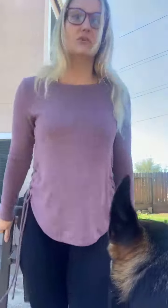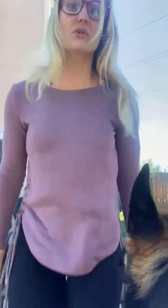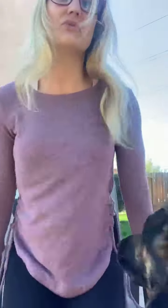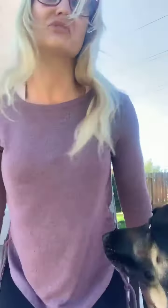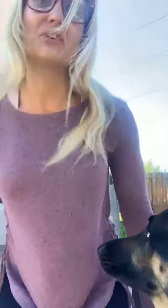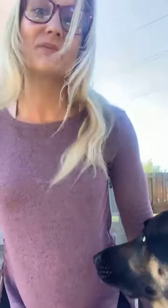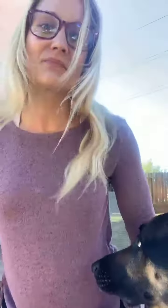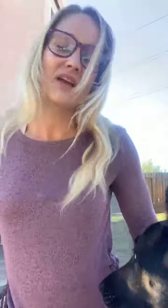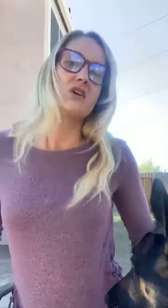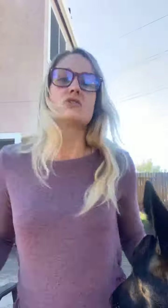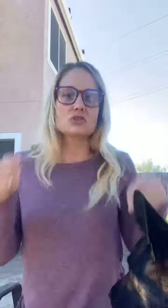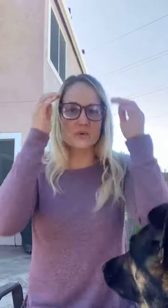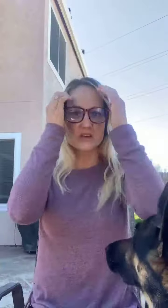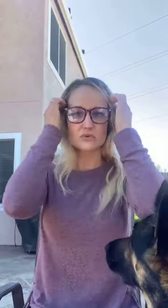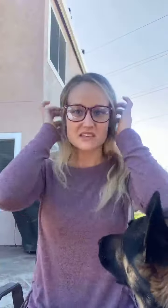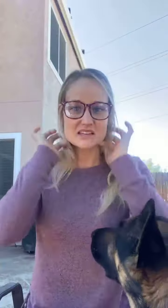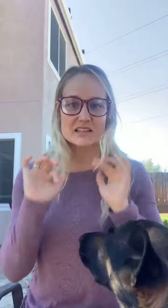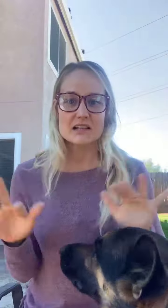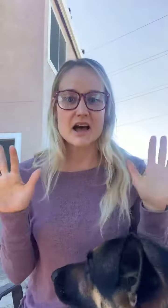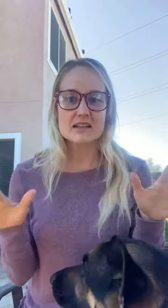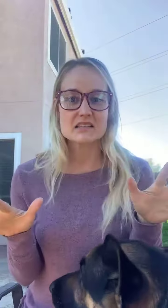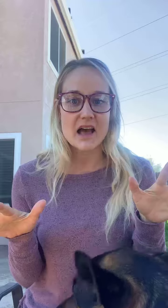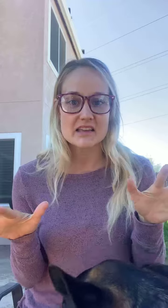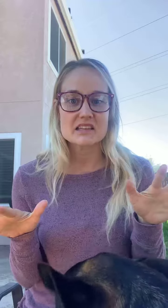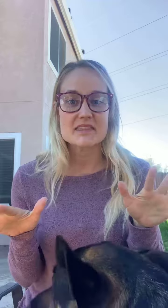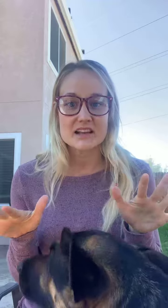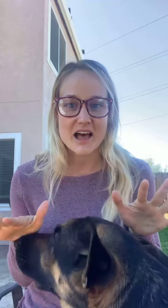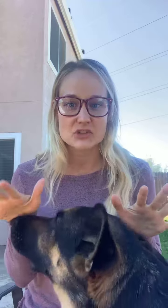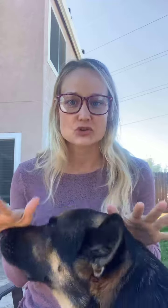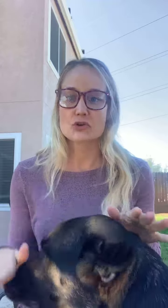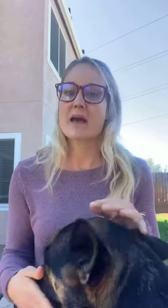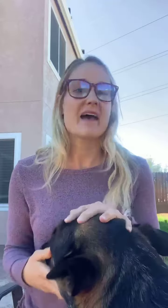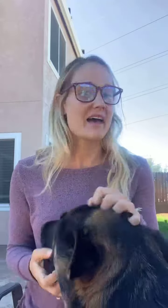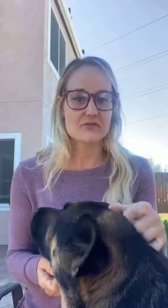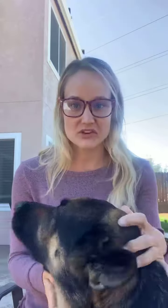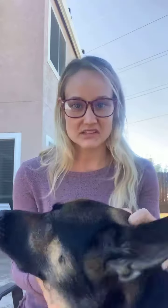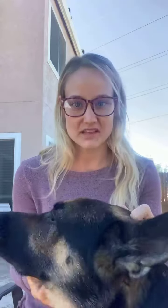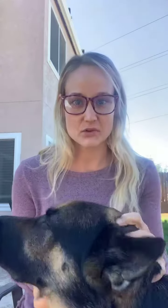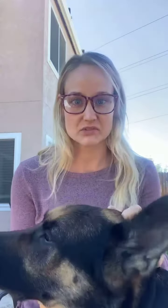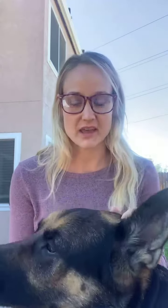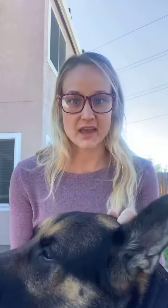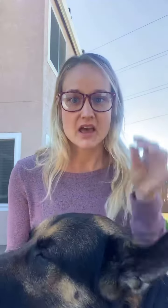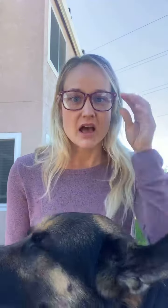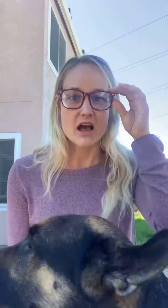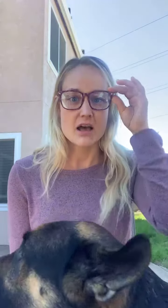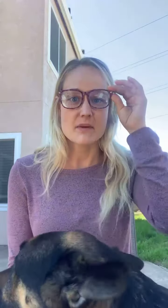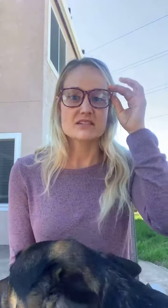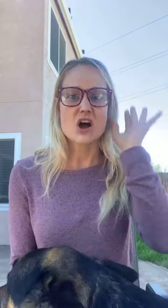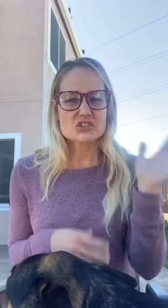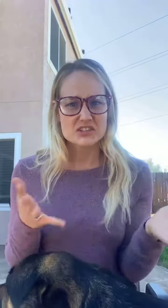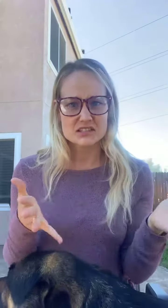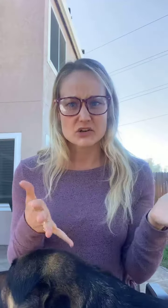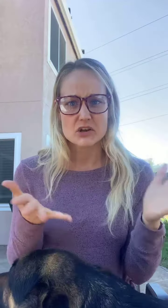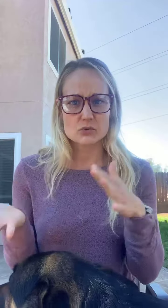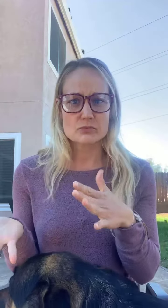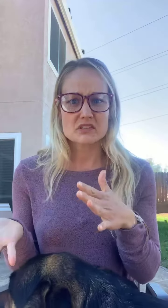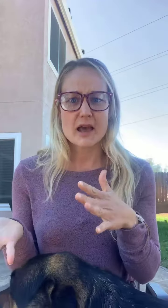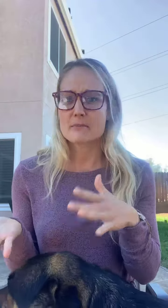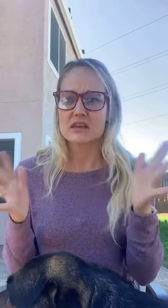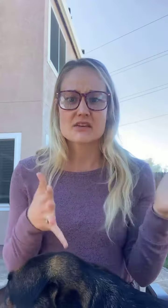closer. So we use these signs in the classroom every single day. And not just during group time but even